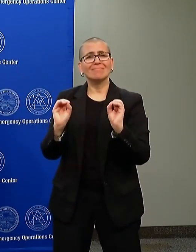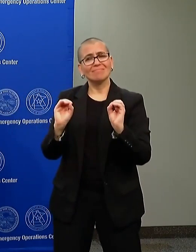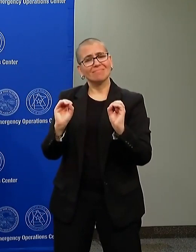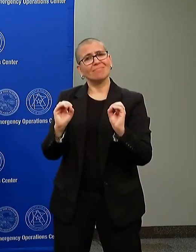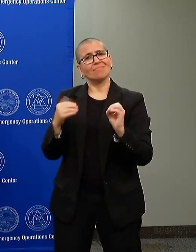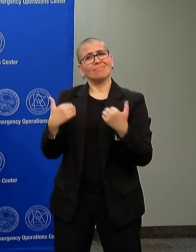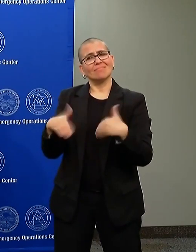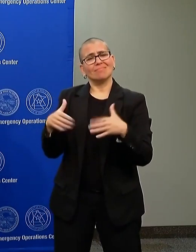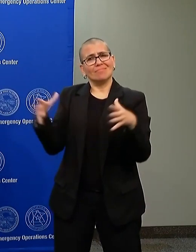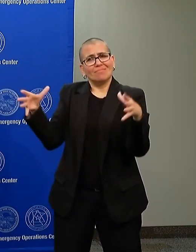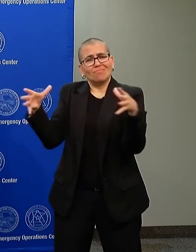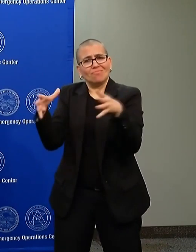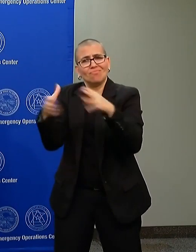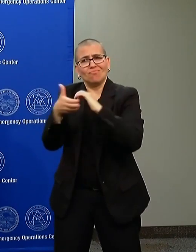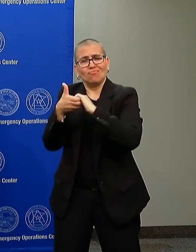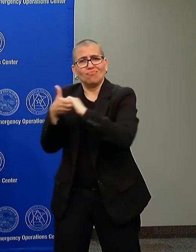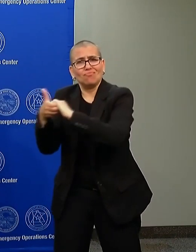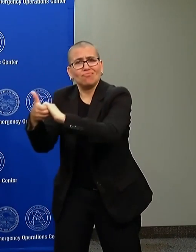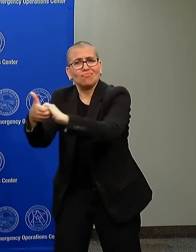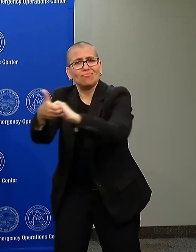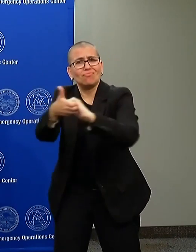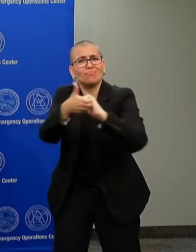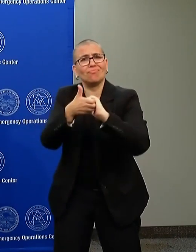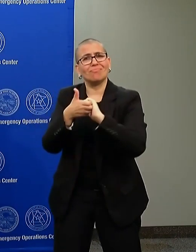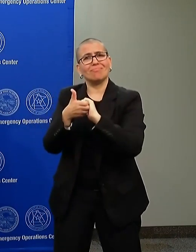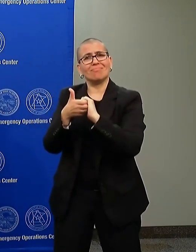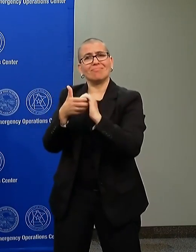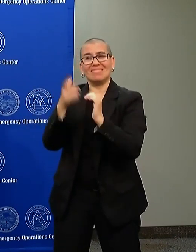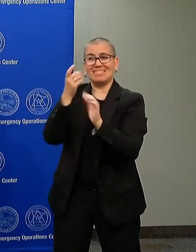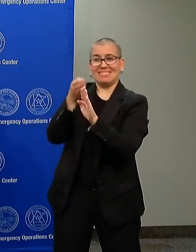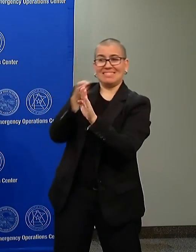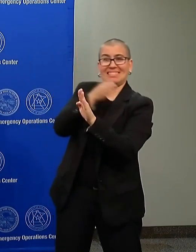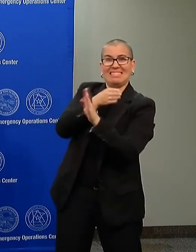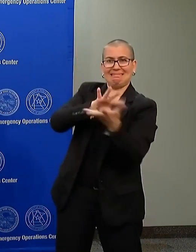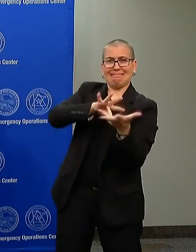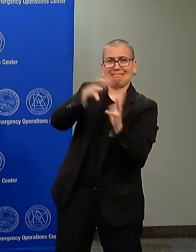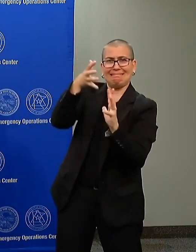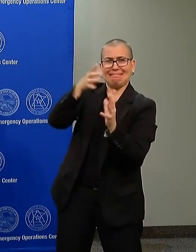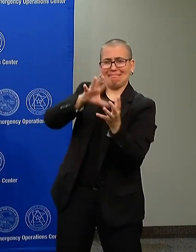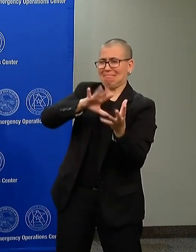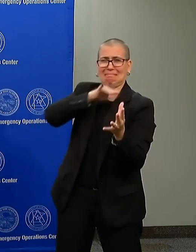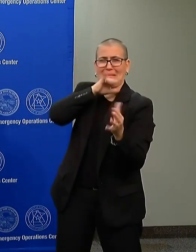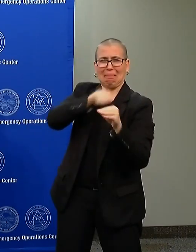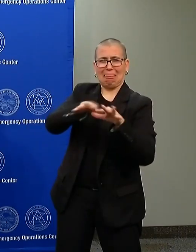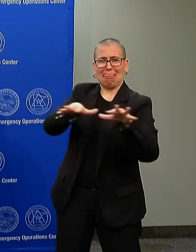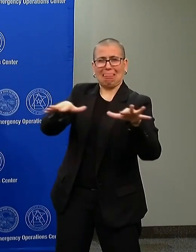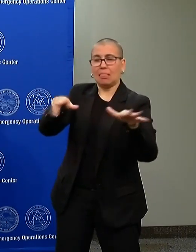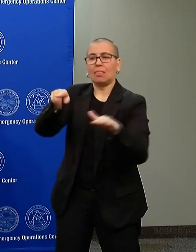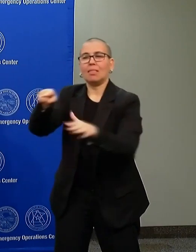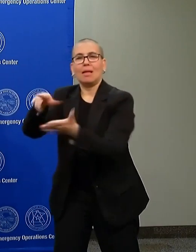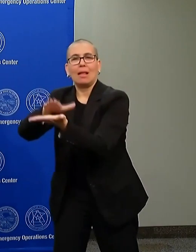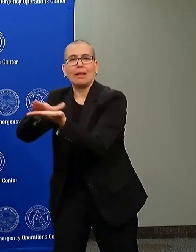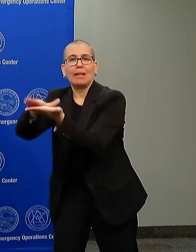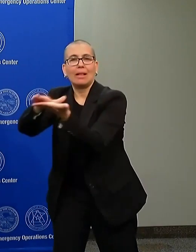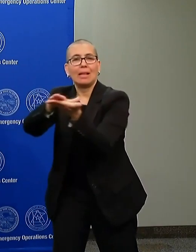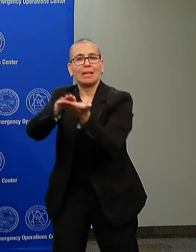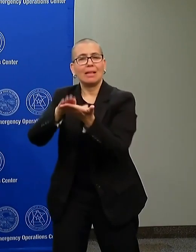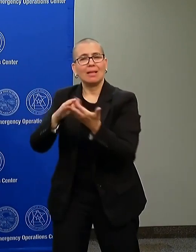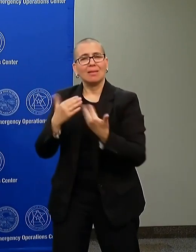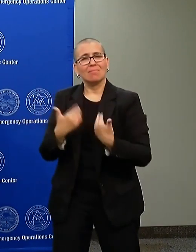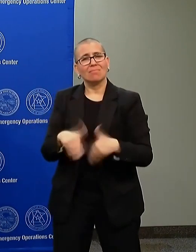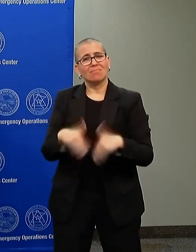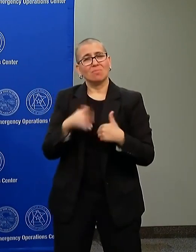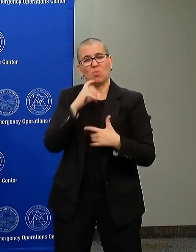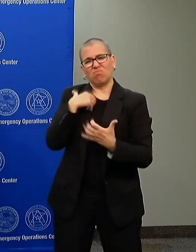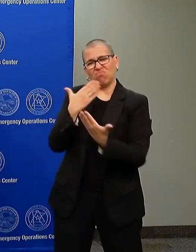to clean up our city. Over the last couple of months, thanks to the fact that we in Minnesota have a governor